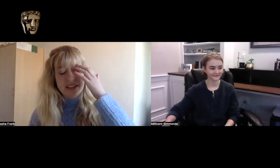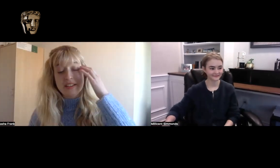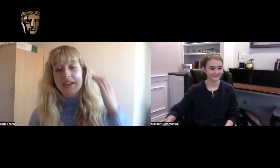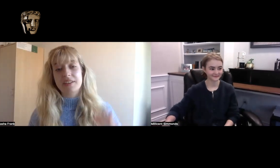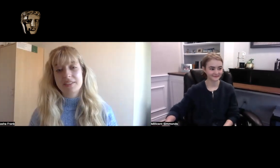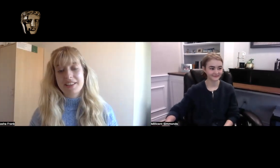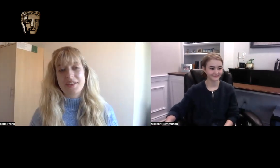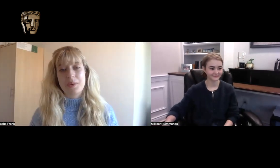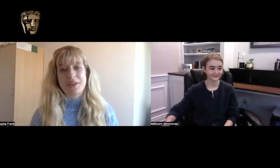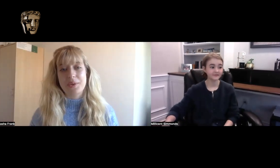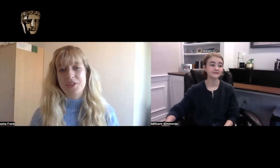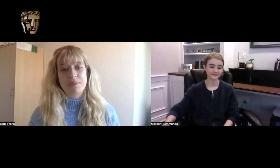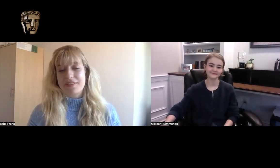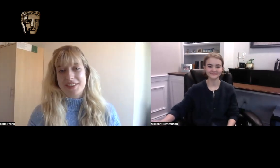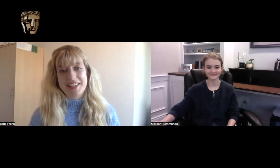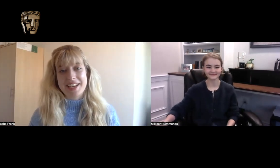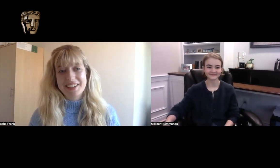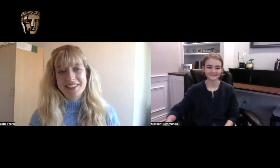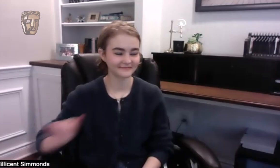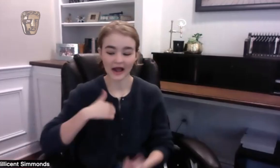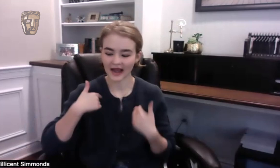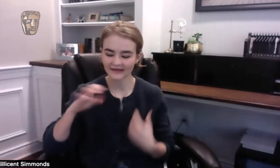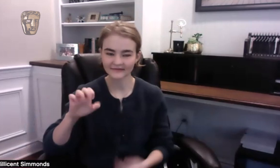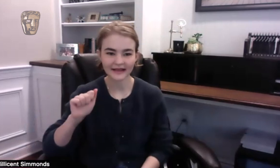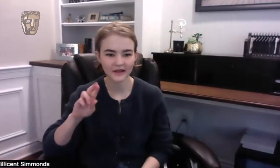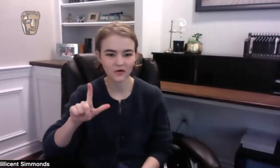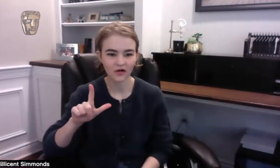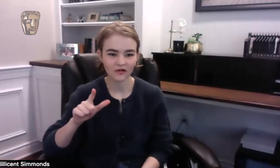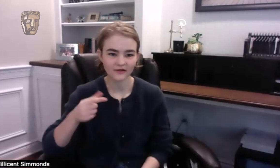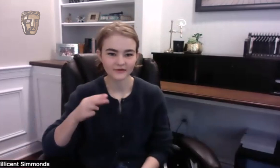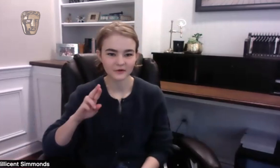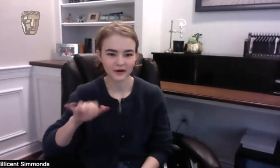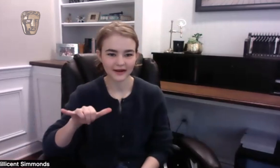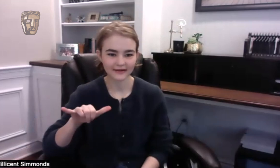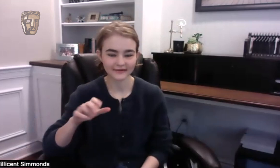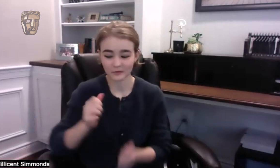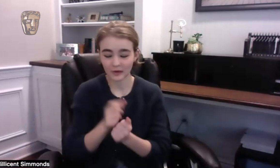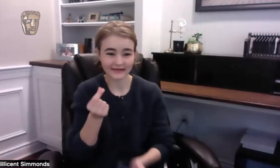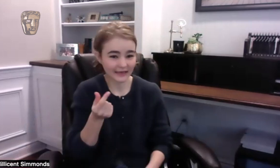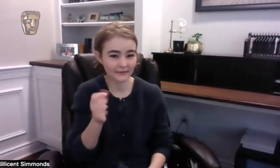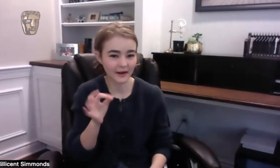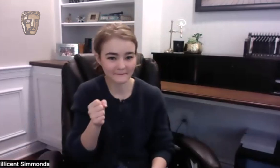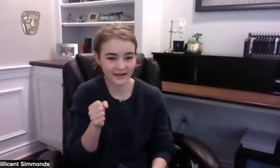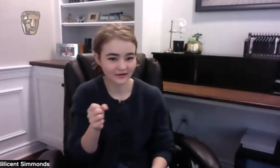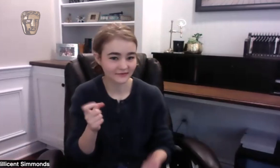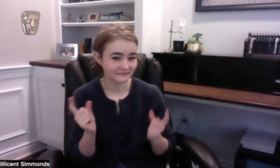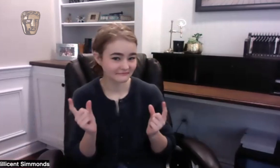so that's what we call just breakfast tea. I have earl grey with a little bit of milk, a little bit of